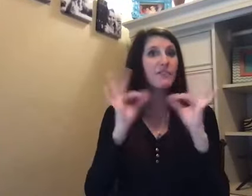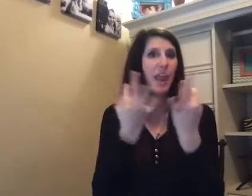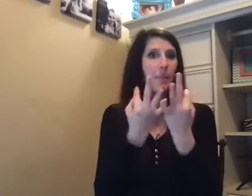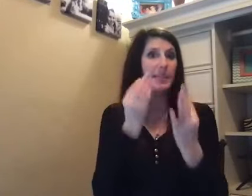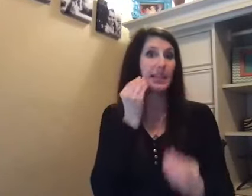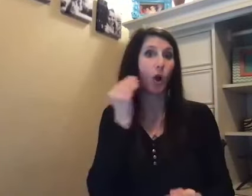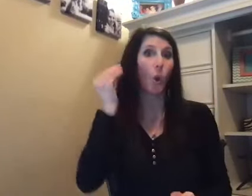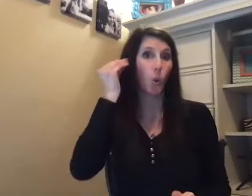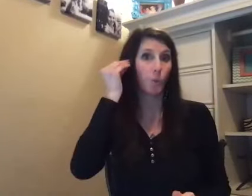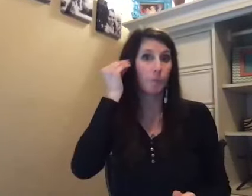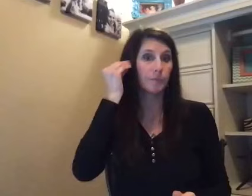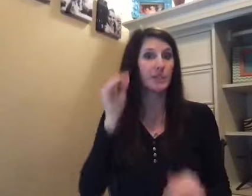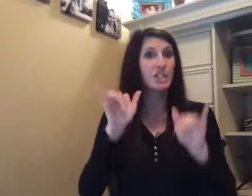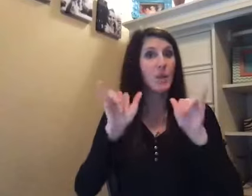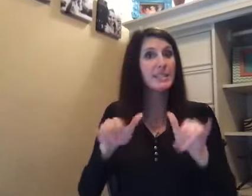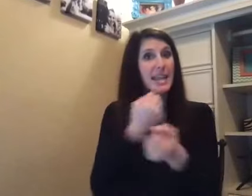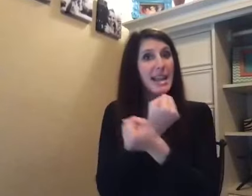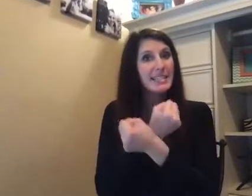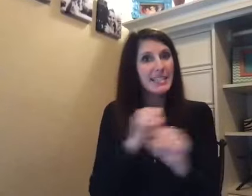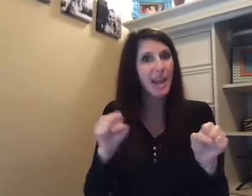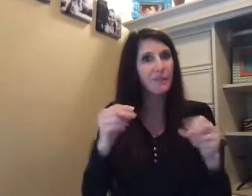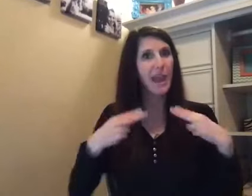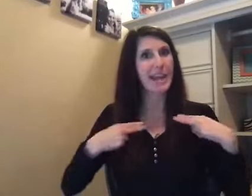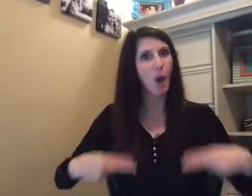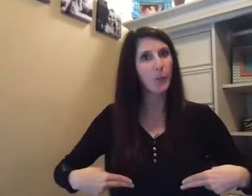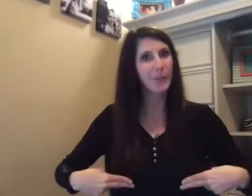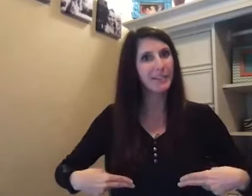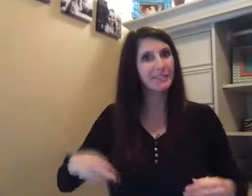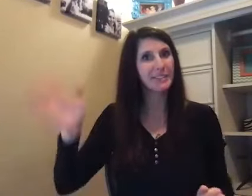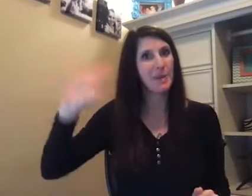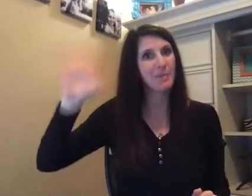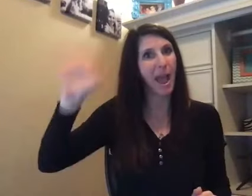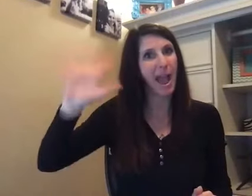family, home, so stay safe and healthy, bye. Bye.